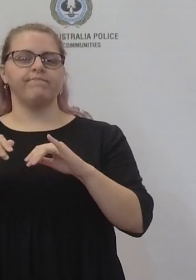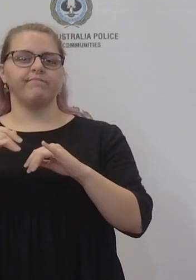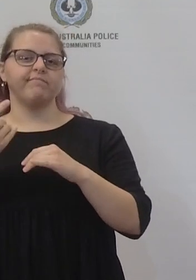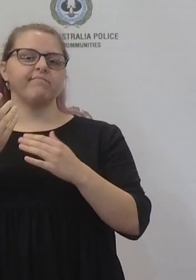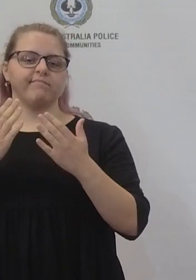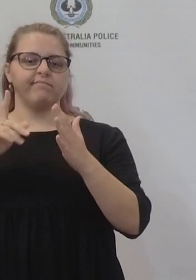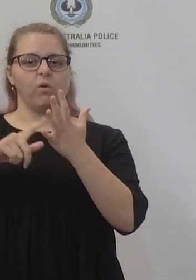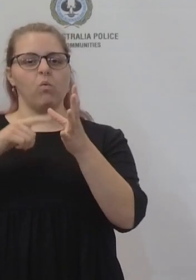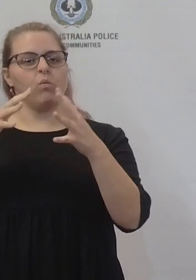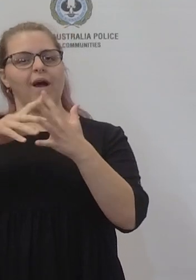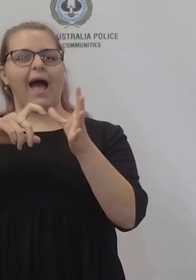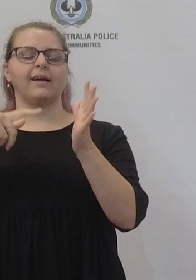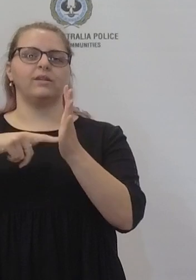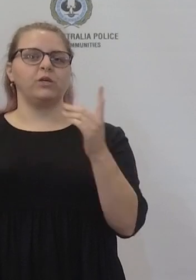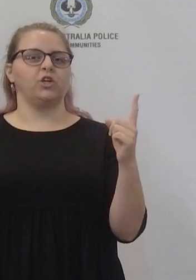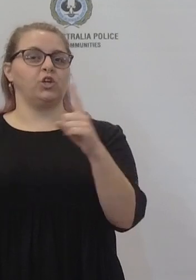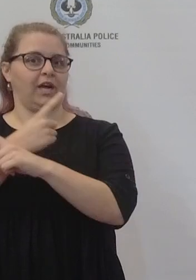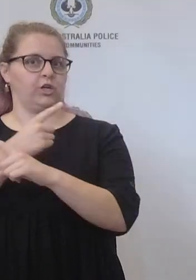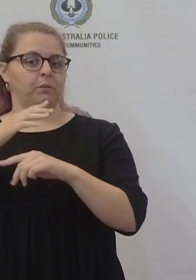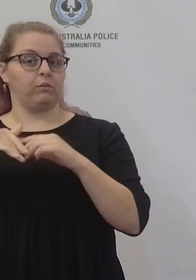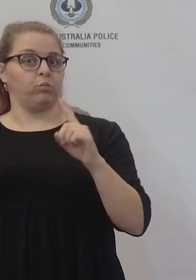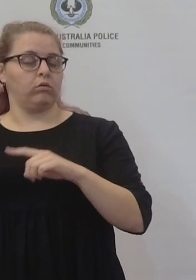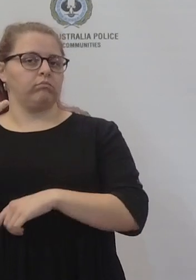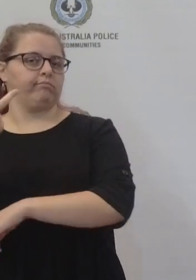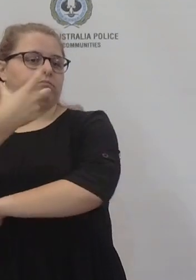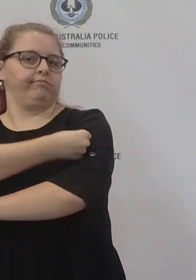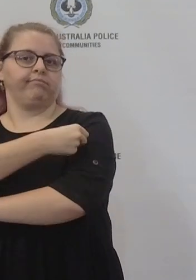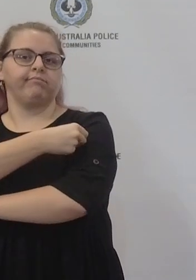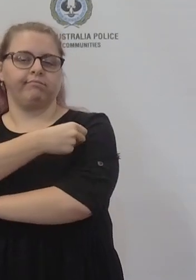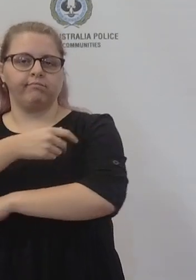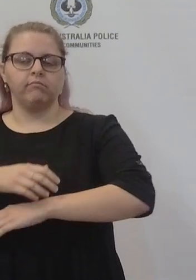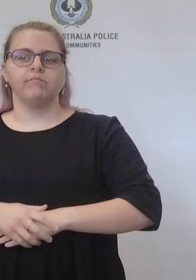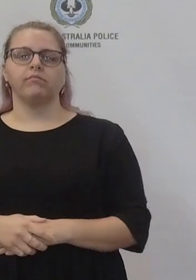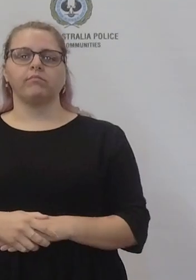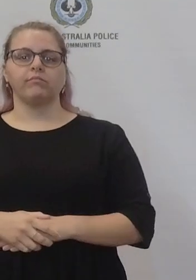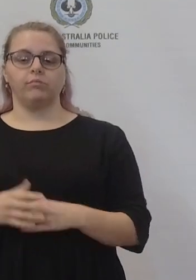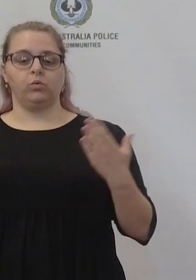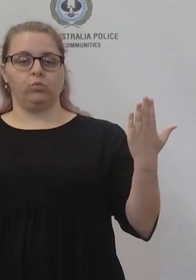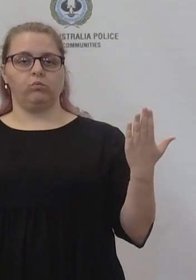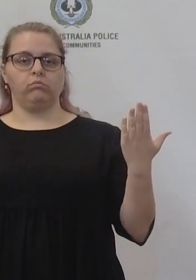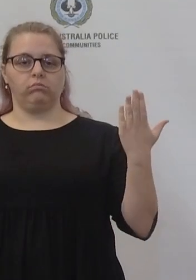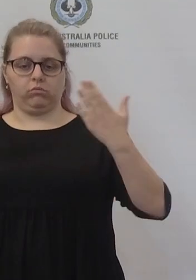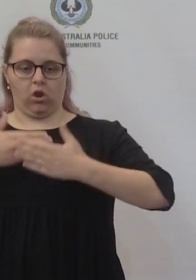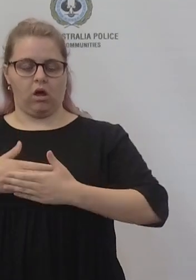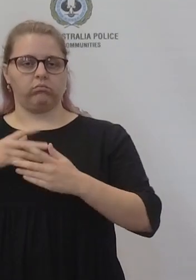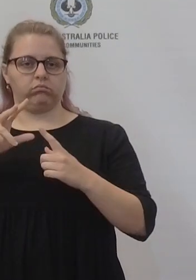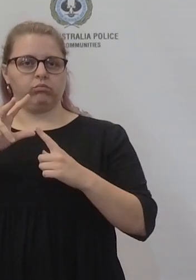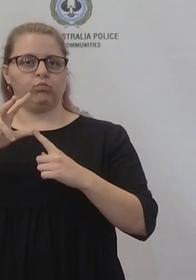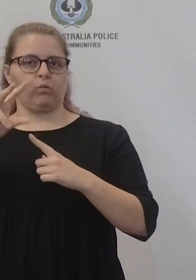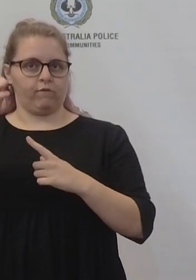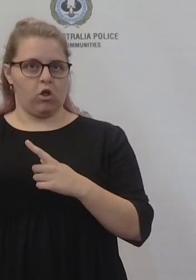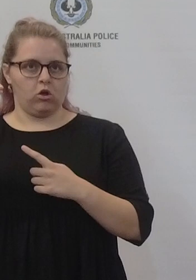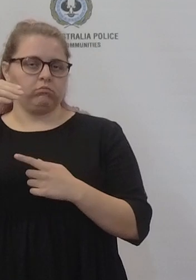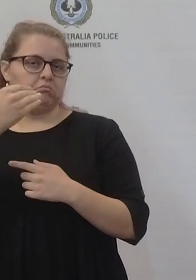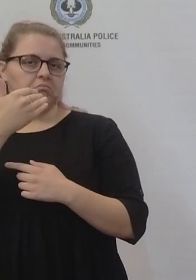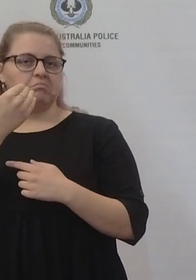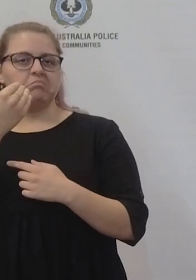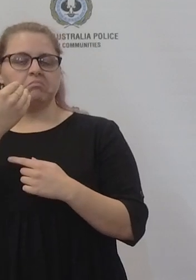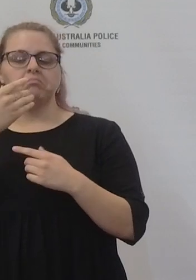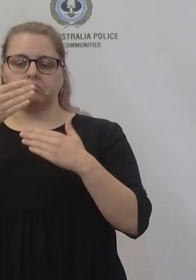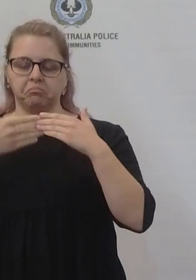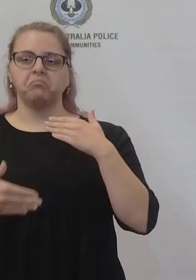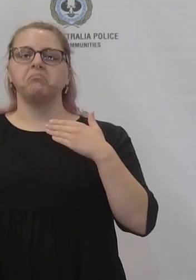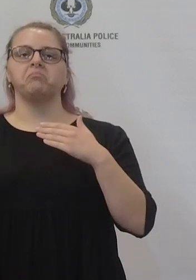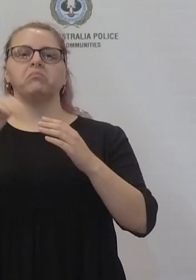concerning mandated vaccinations. As of one minute past midnight tomorrow morning the